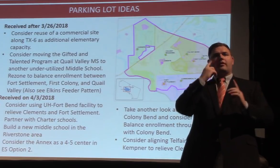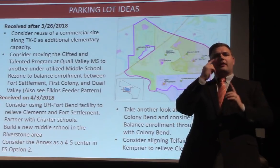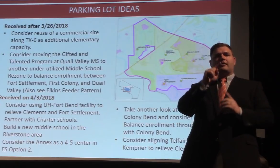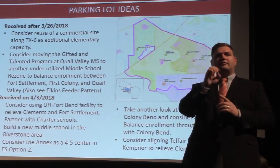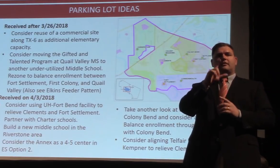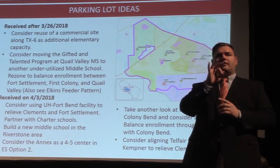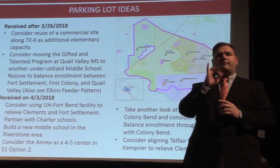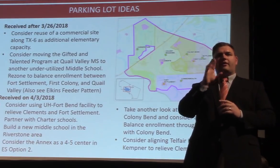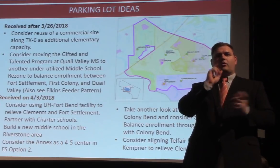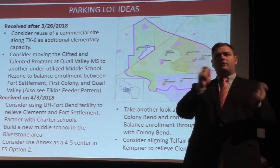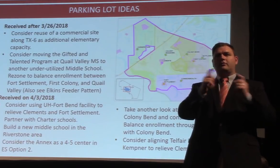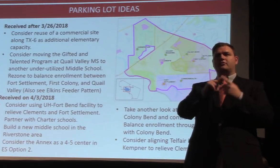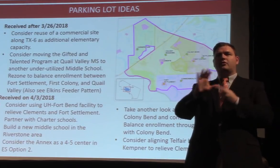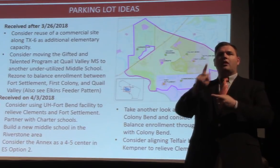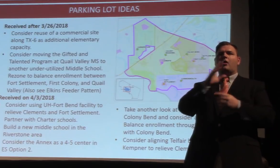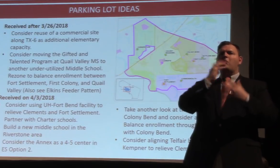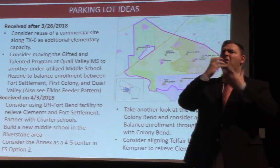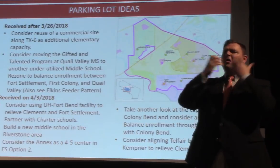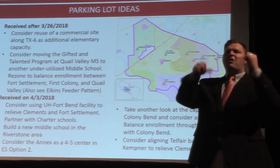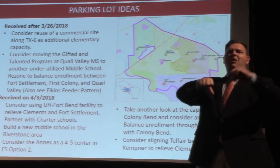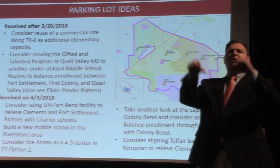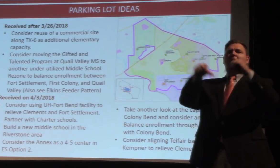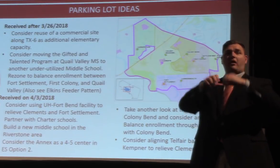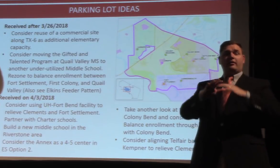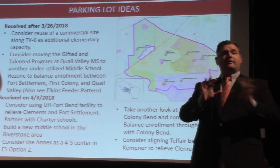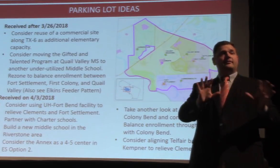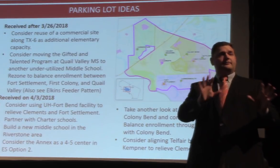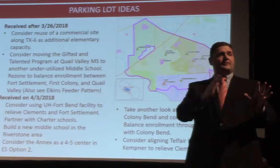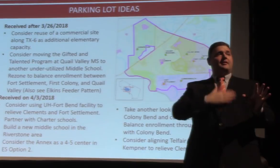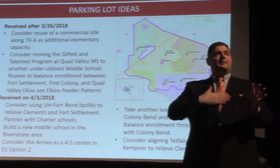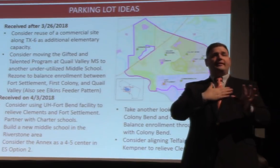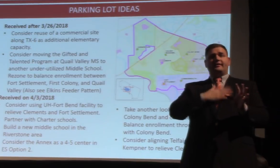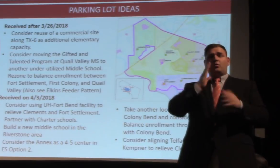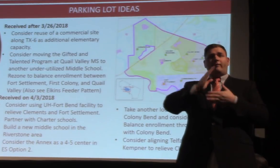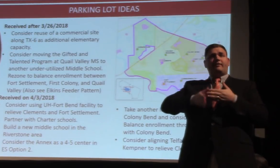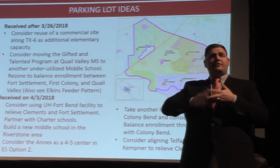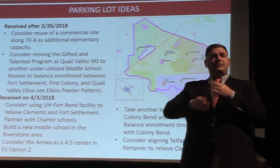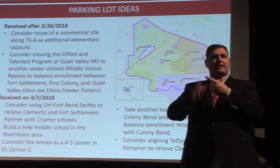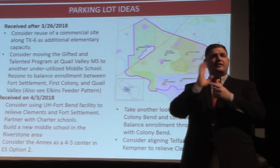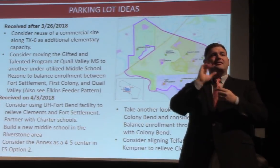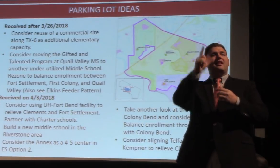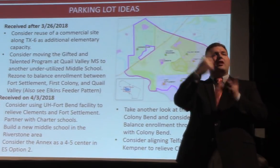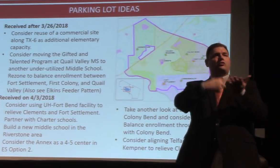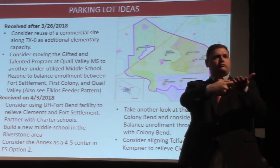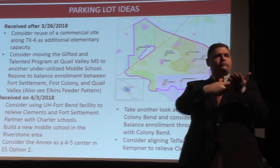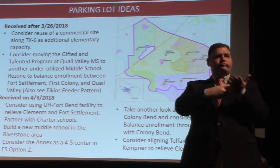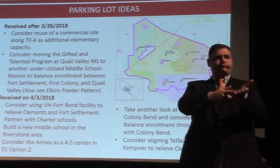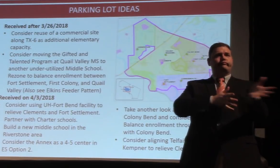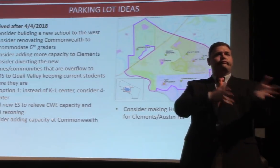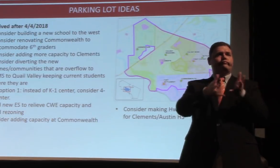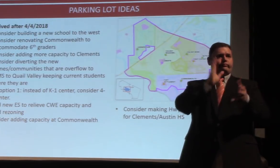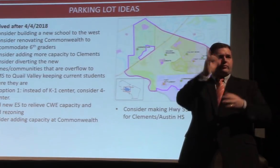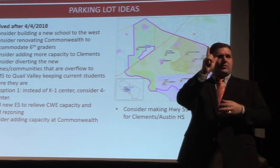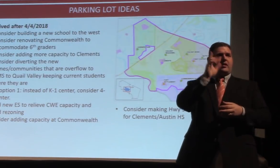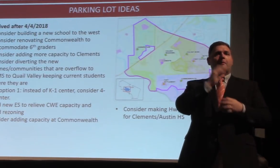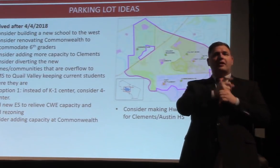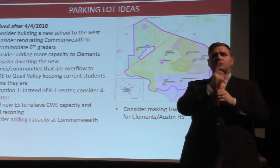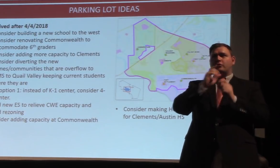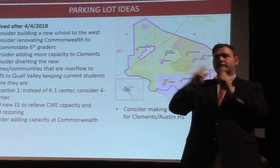relieve Clements. Let me, excuse me, let me just get through this. There's gonna be plenty of time for conversation. We want to make sure that everybody can hear this.